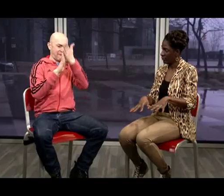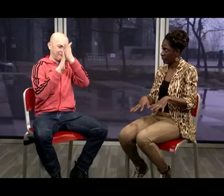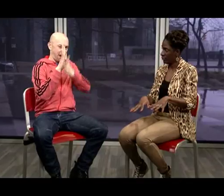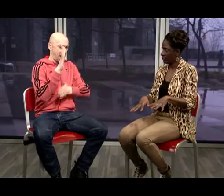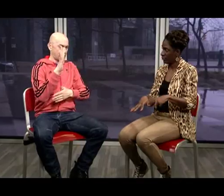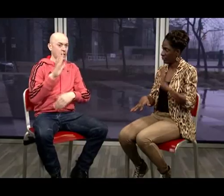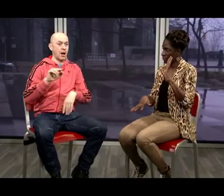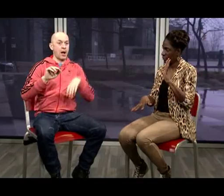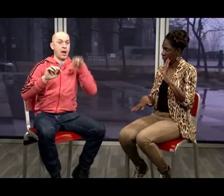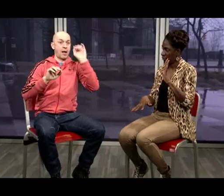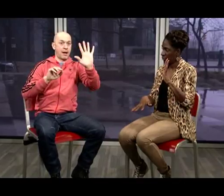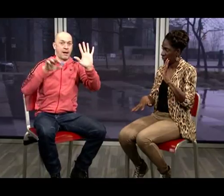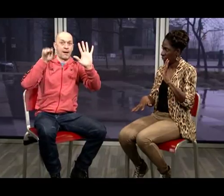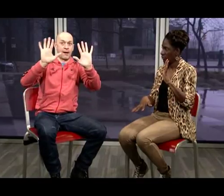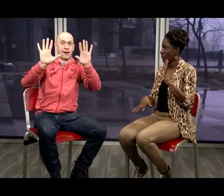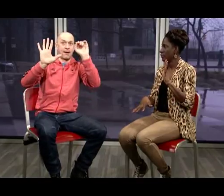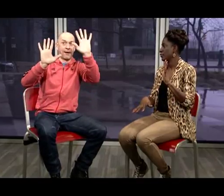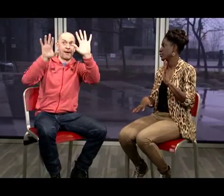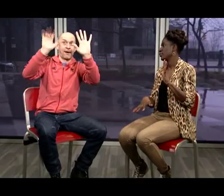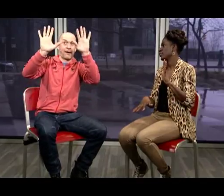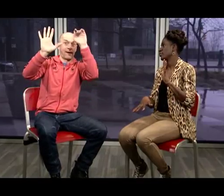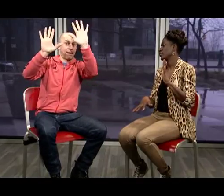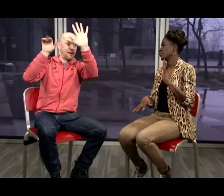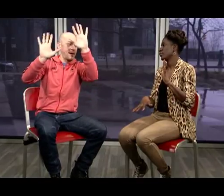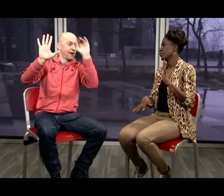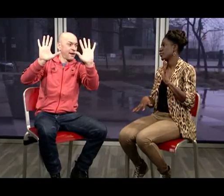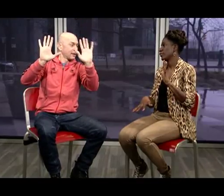Keep your hands flat Your fingers spread apart